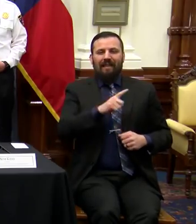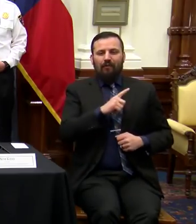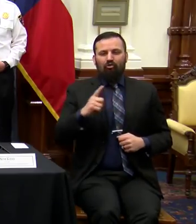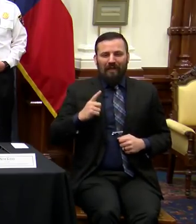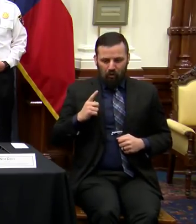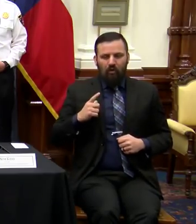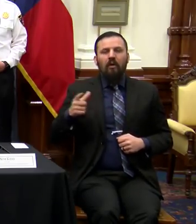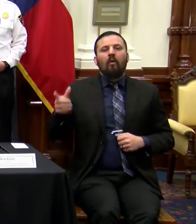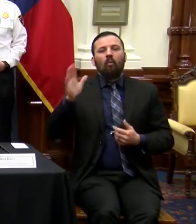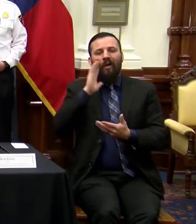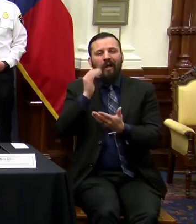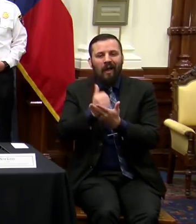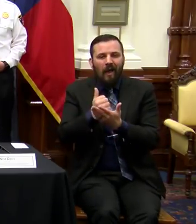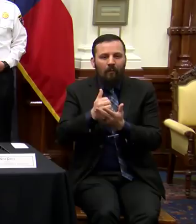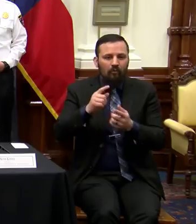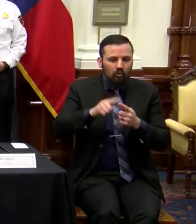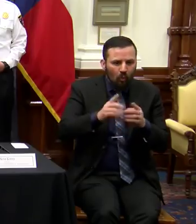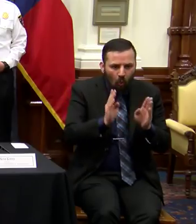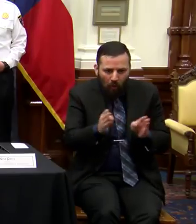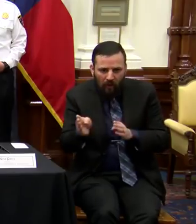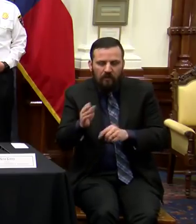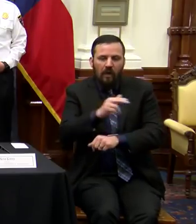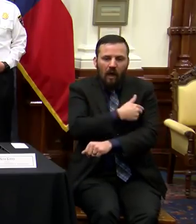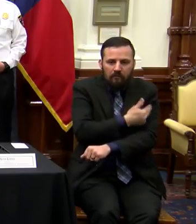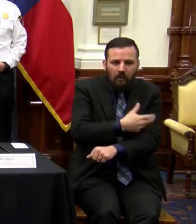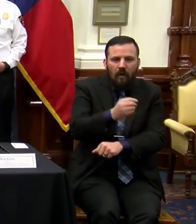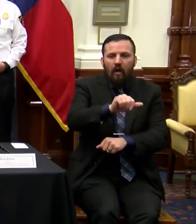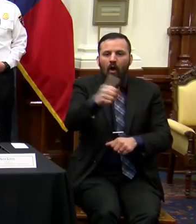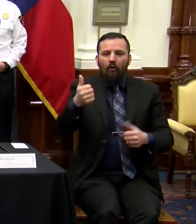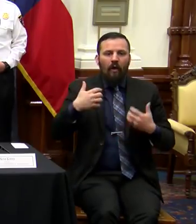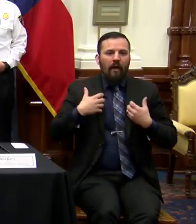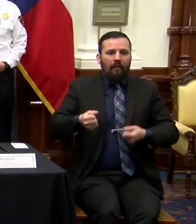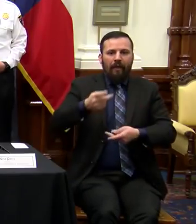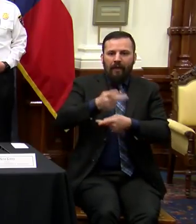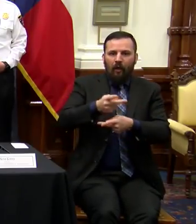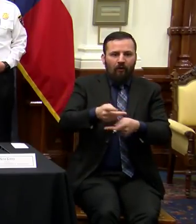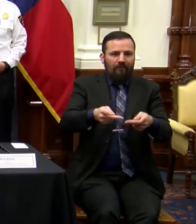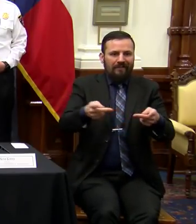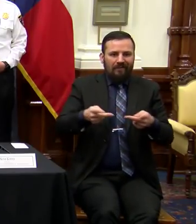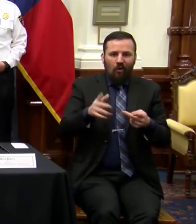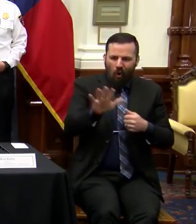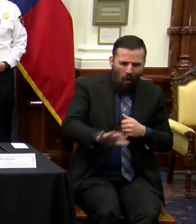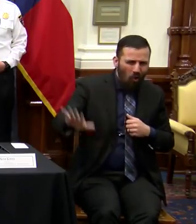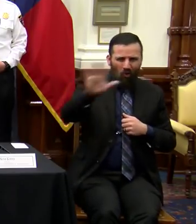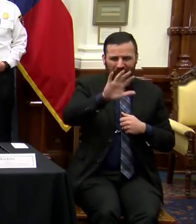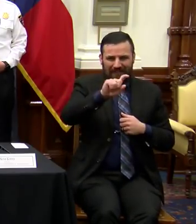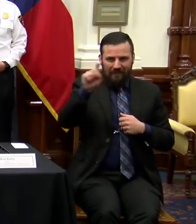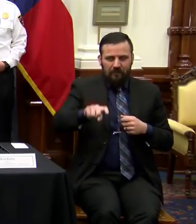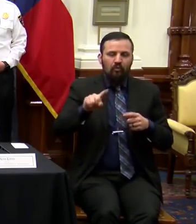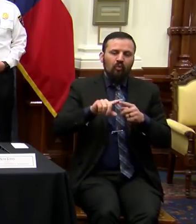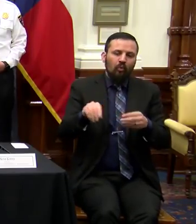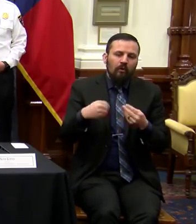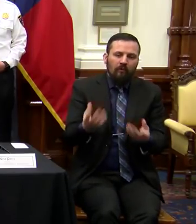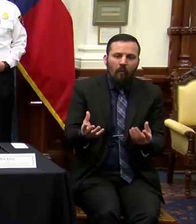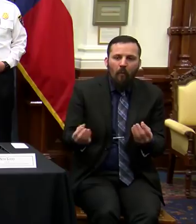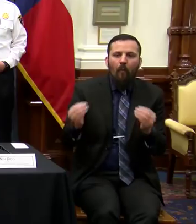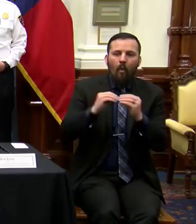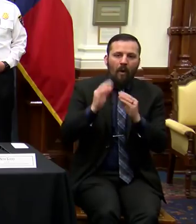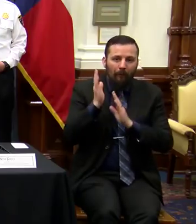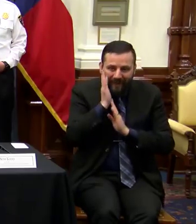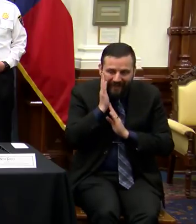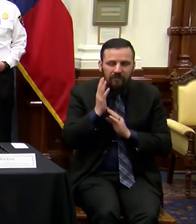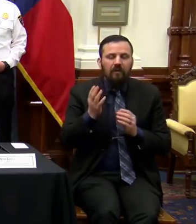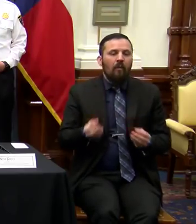organizing hospitals as well as other healthcare facilities across the state of Texas to provide additional beds and additional